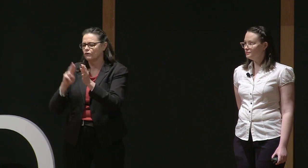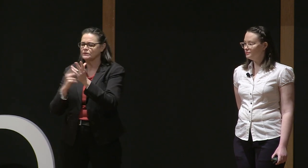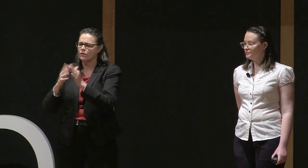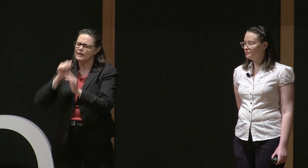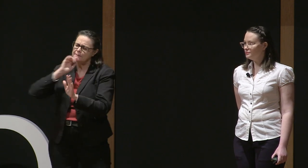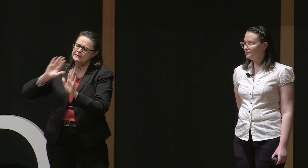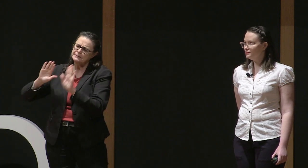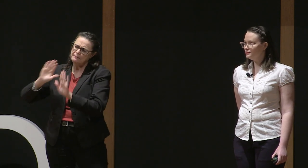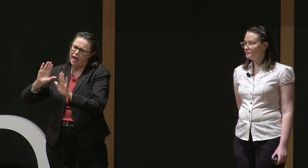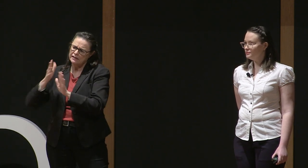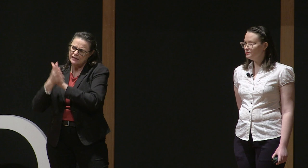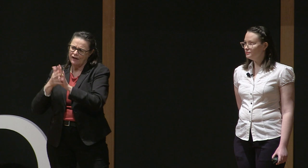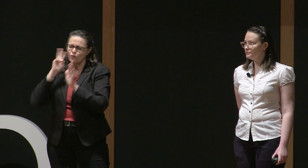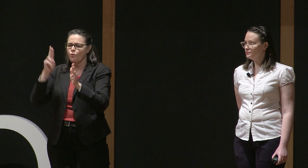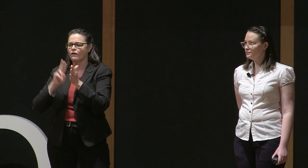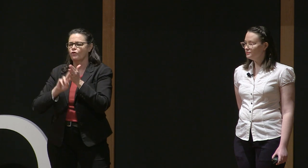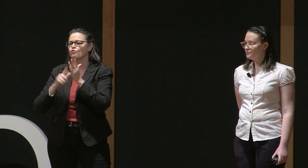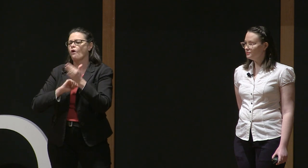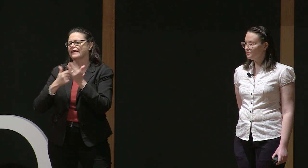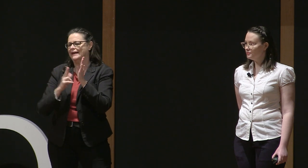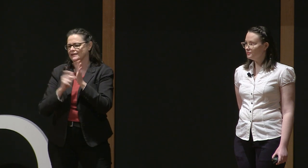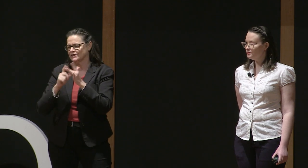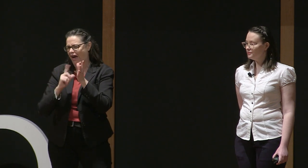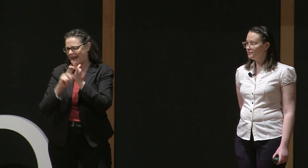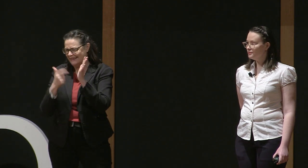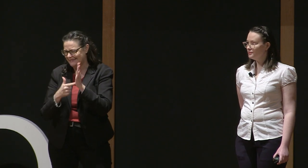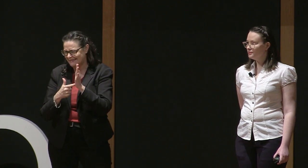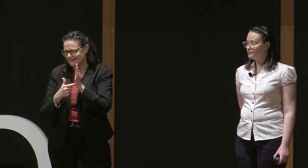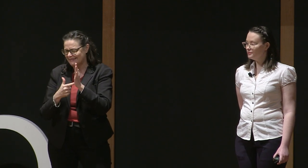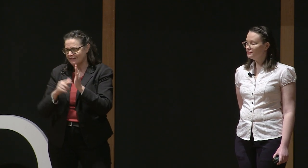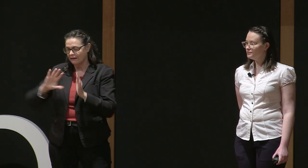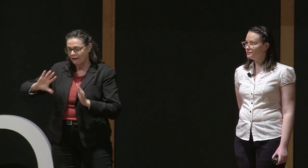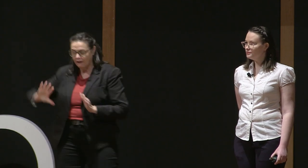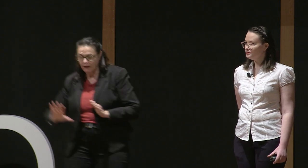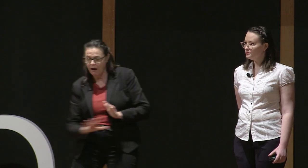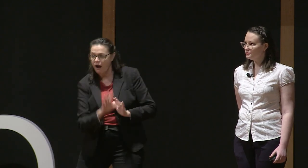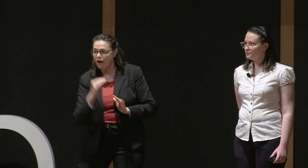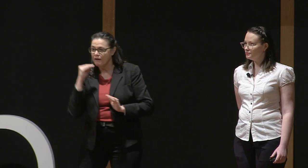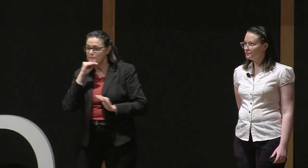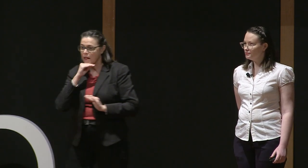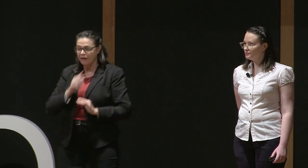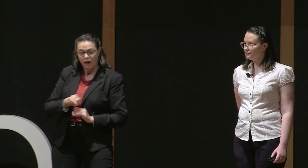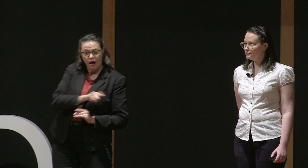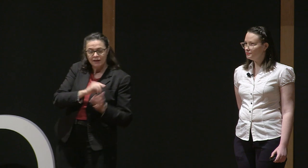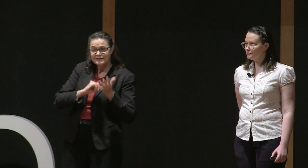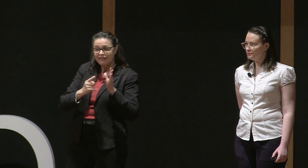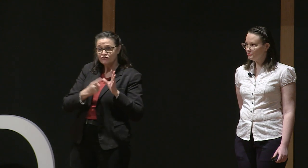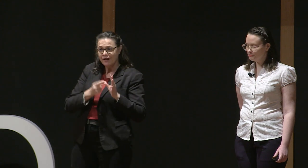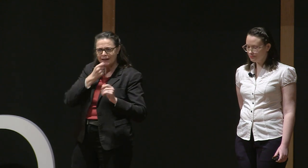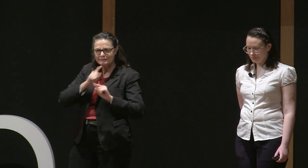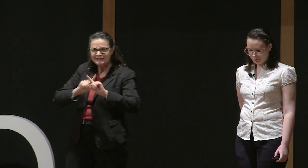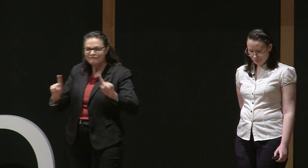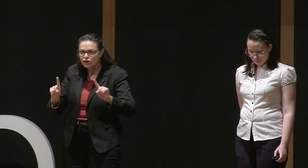dialects. So Queensland and New South Wales have similar dialects, we call it the Northern dialect. But